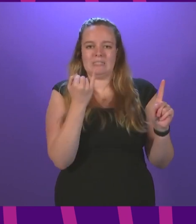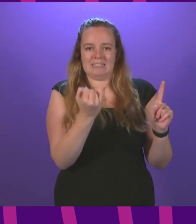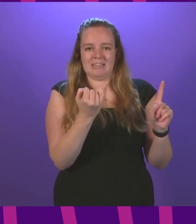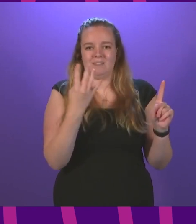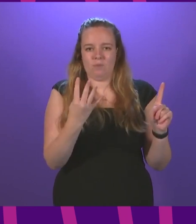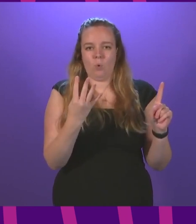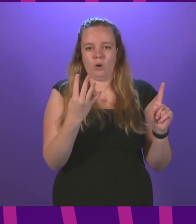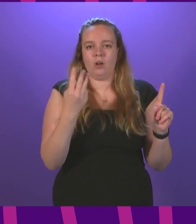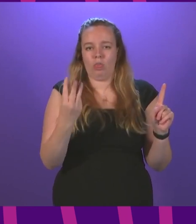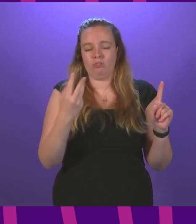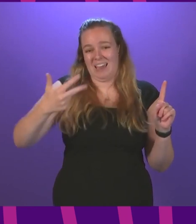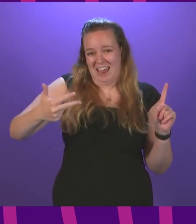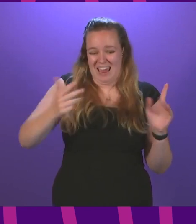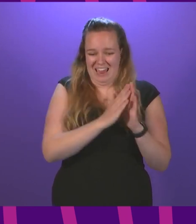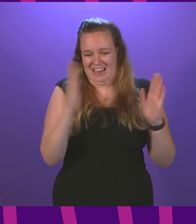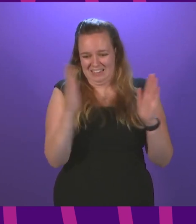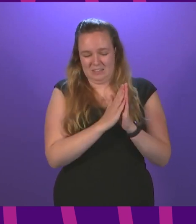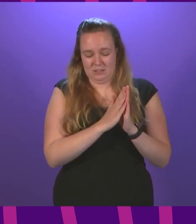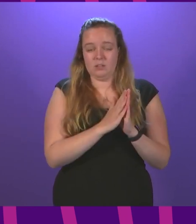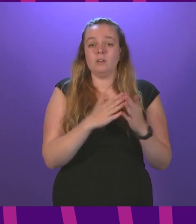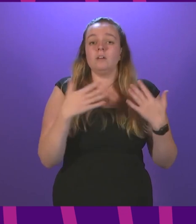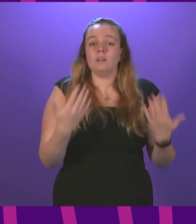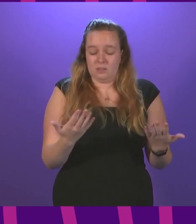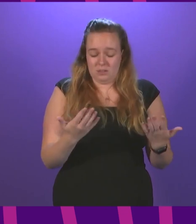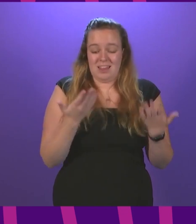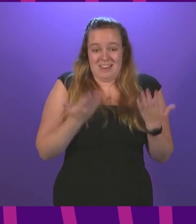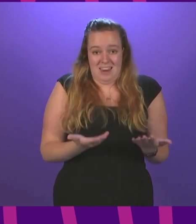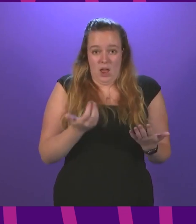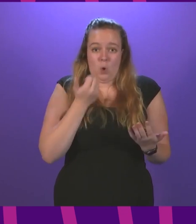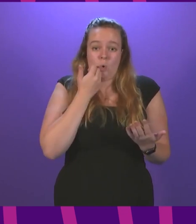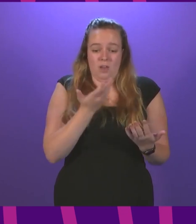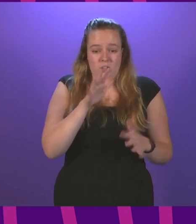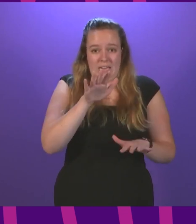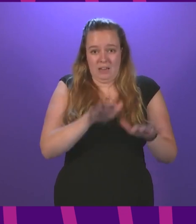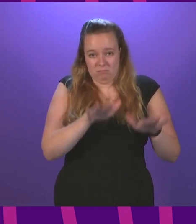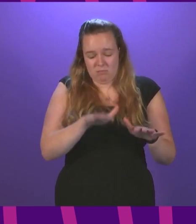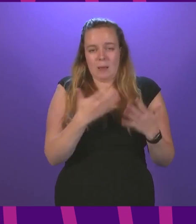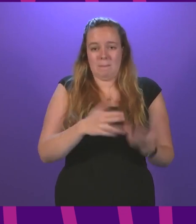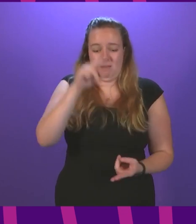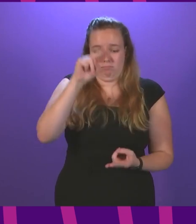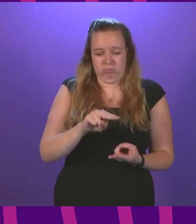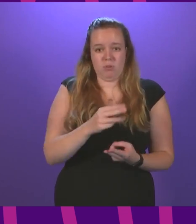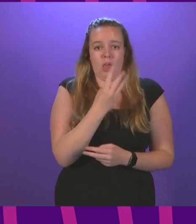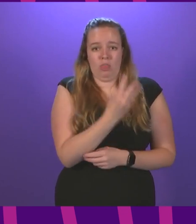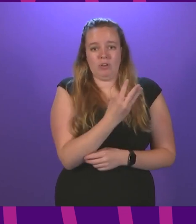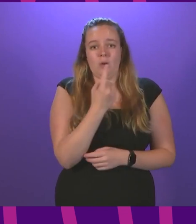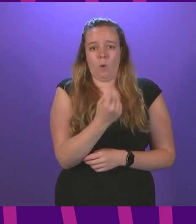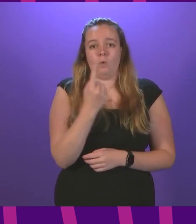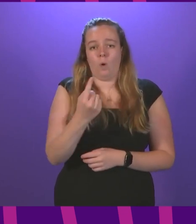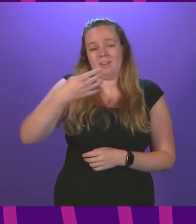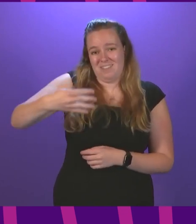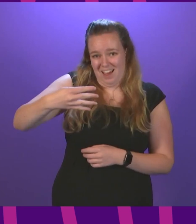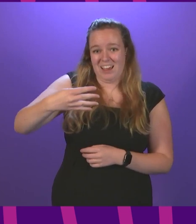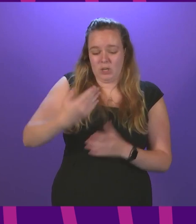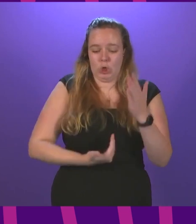,438. Since then, though, average daily cases have halved to 3,119